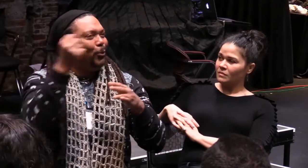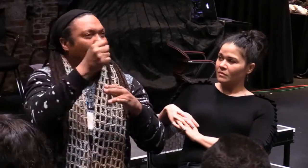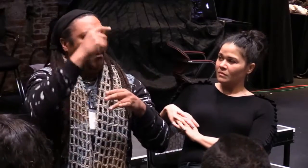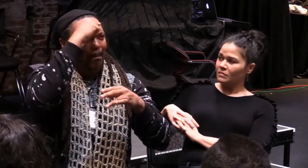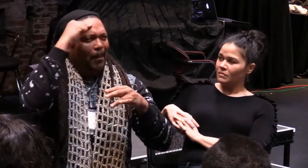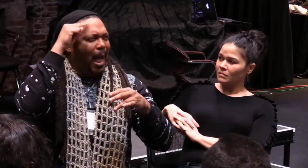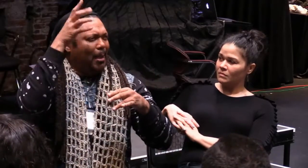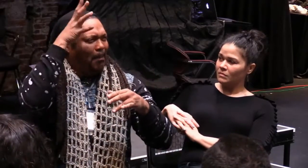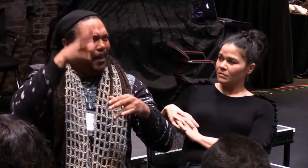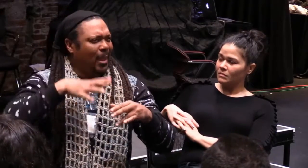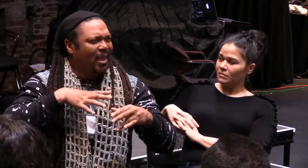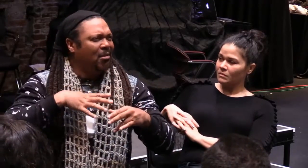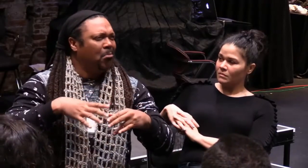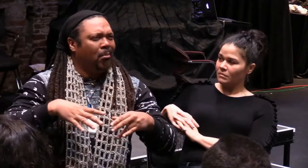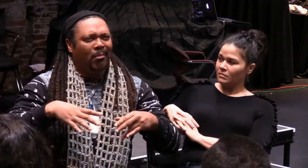the person that needs to be saved.